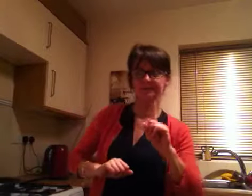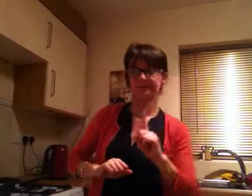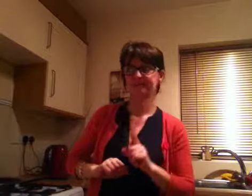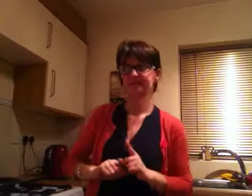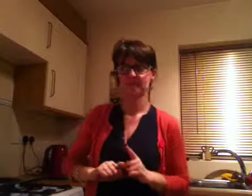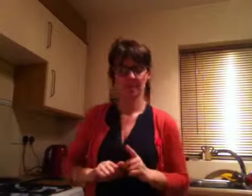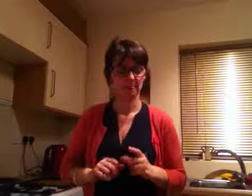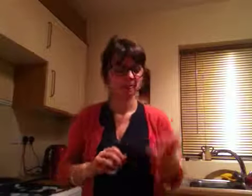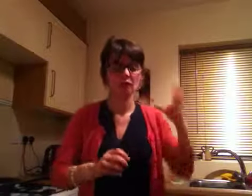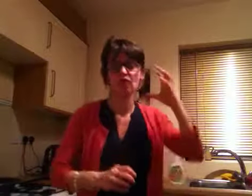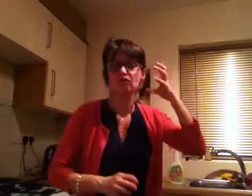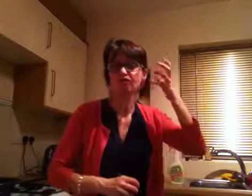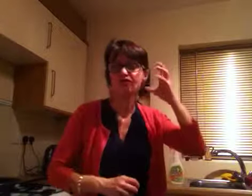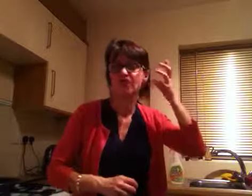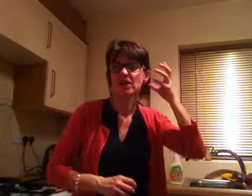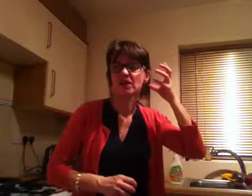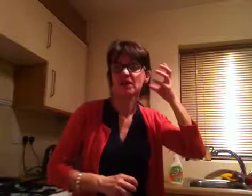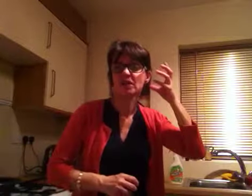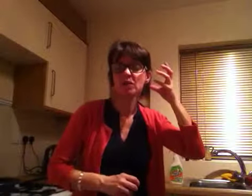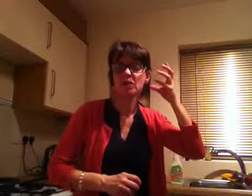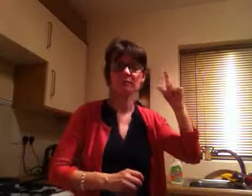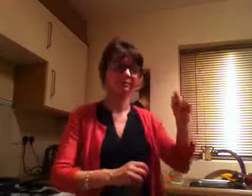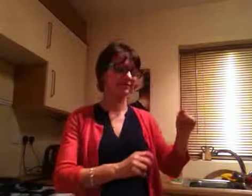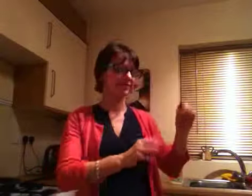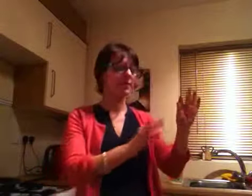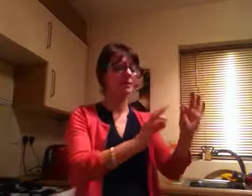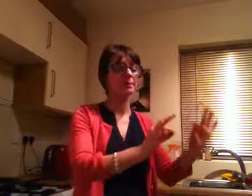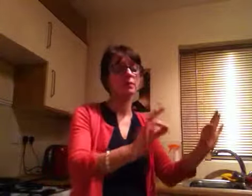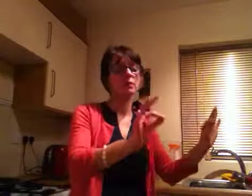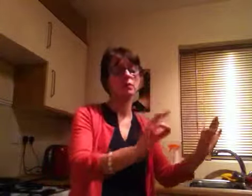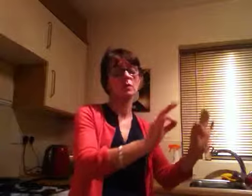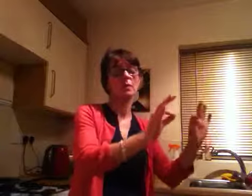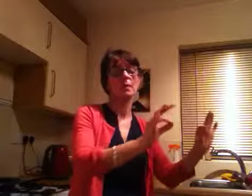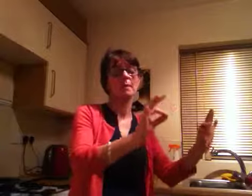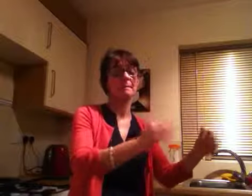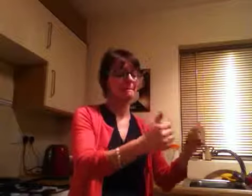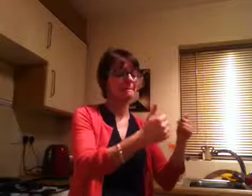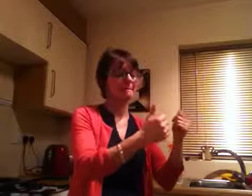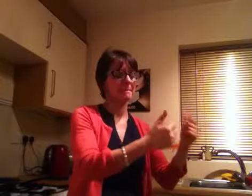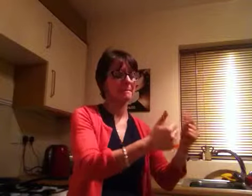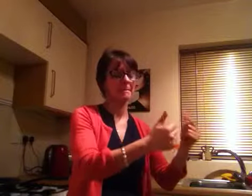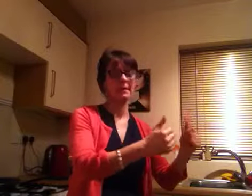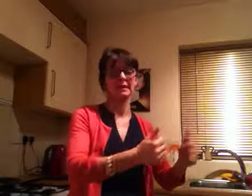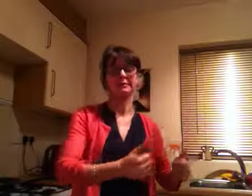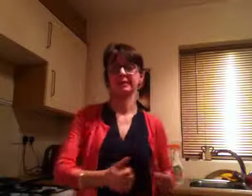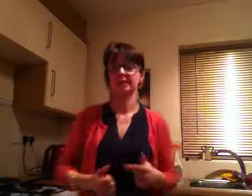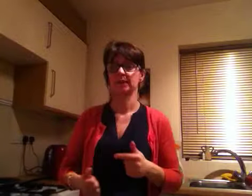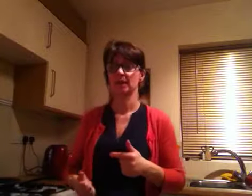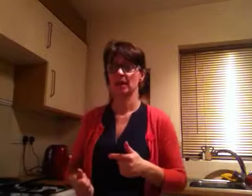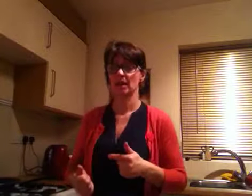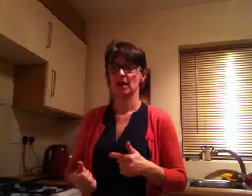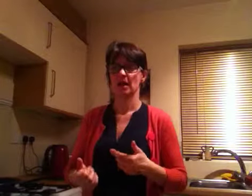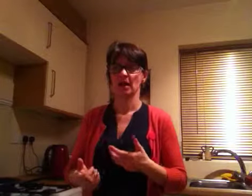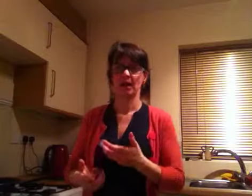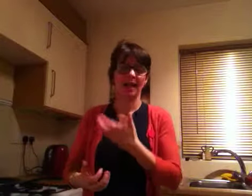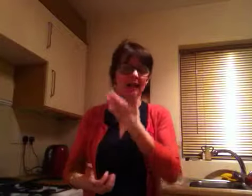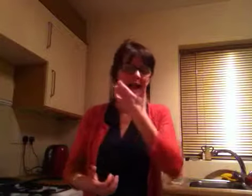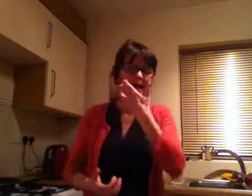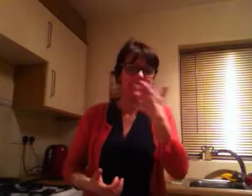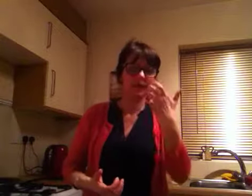station would be playing gently in the background when she arrived. The heating turned up, and